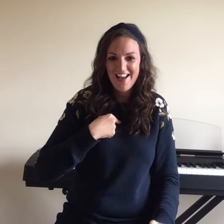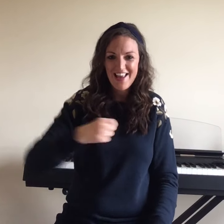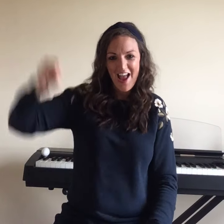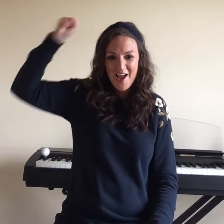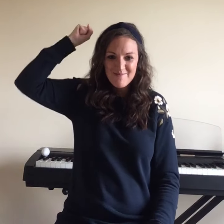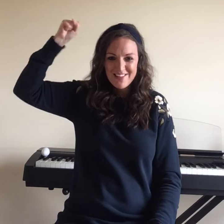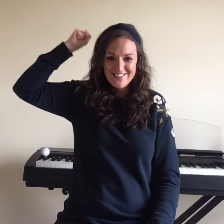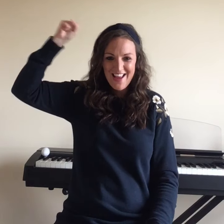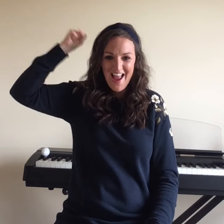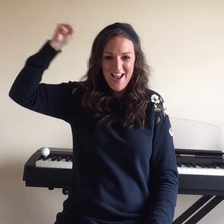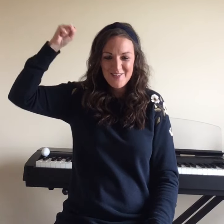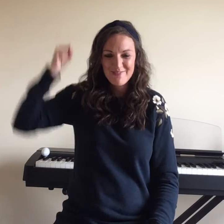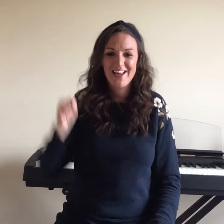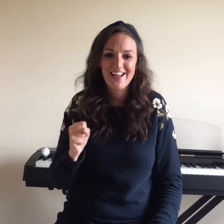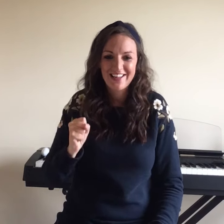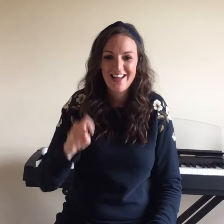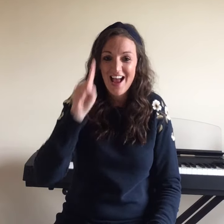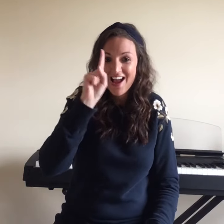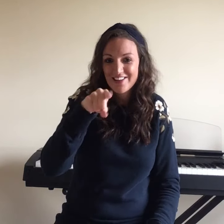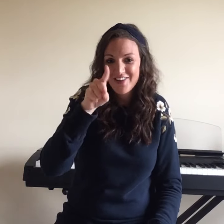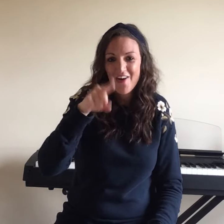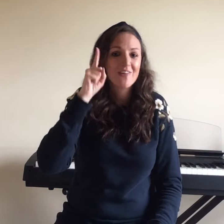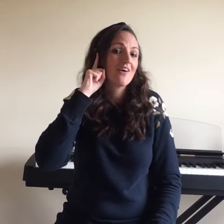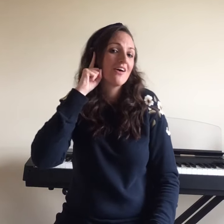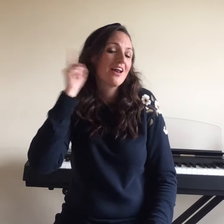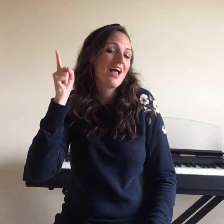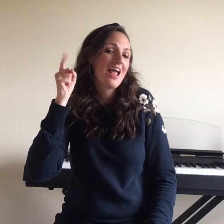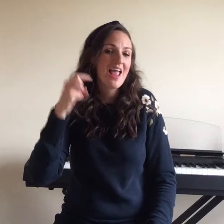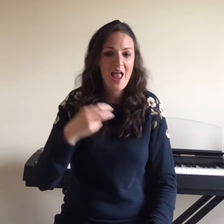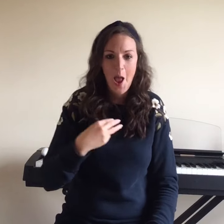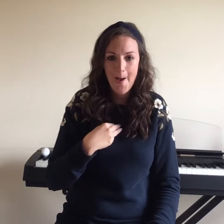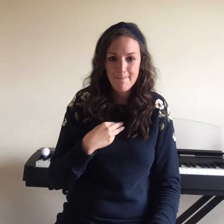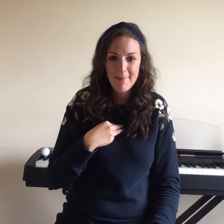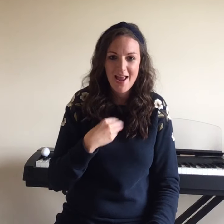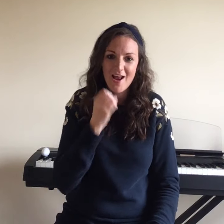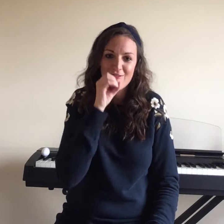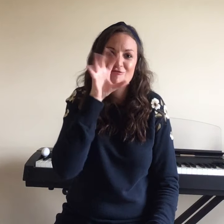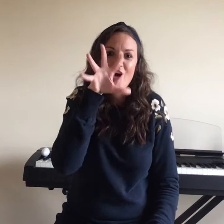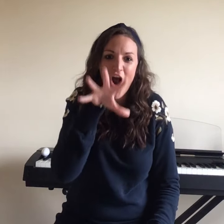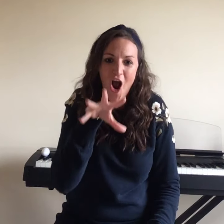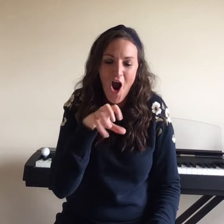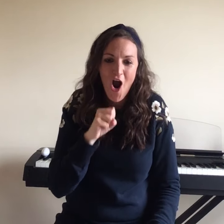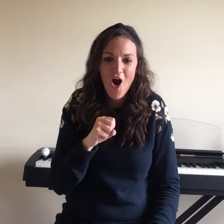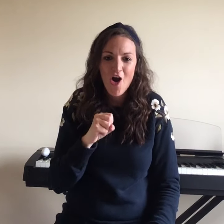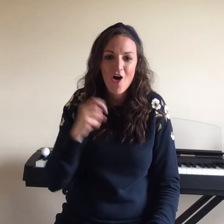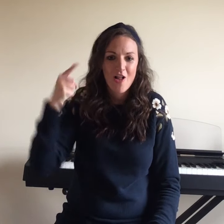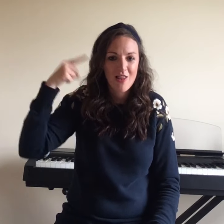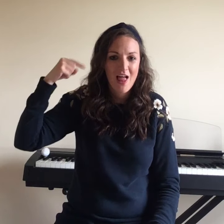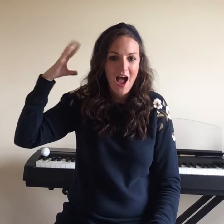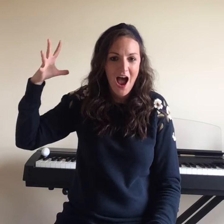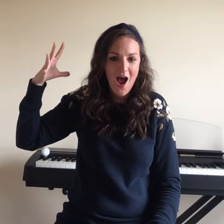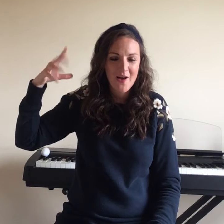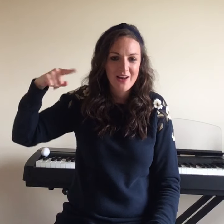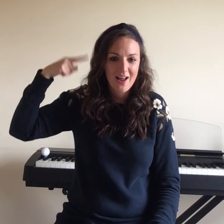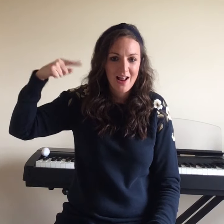am a champion. And you're gonna hear me roar. Louder.